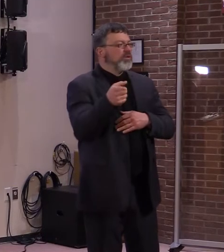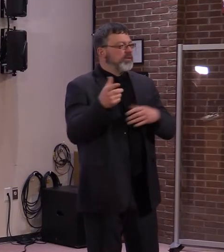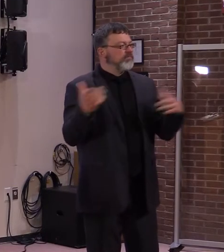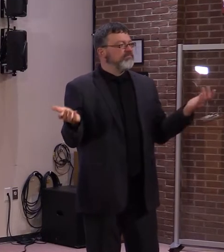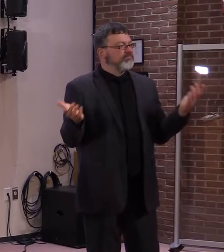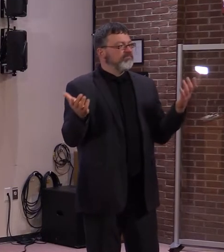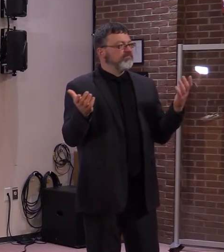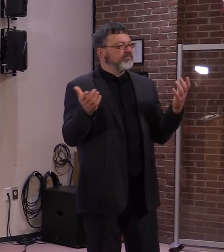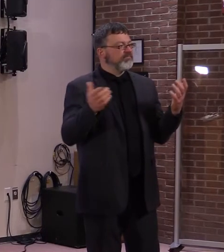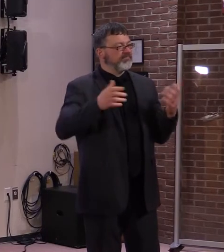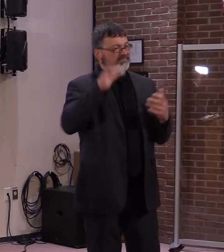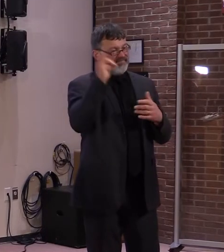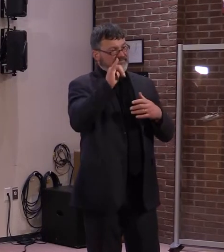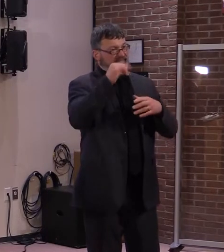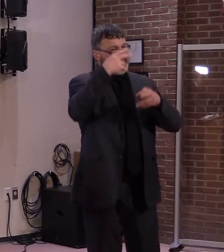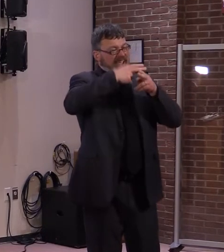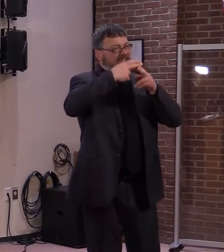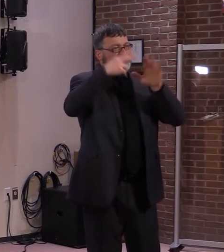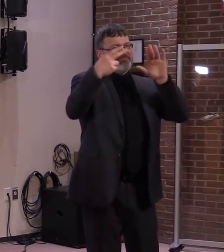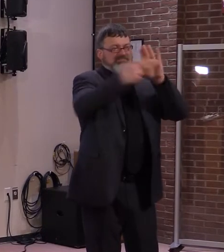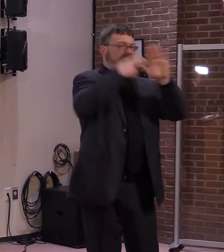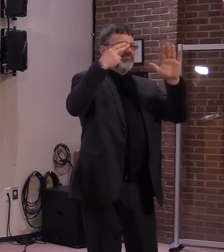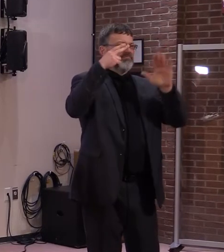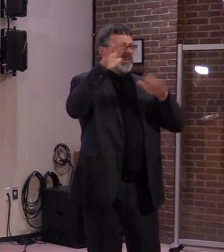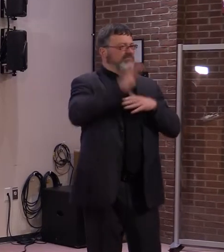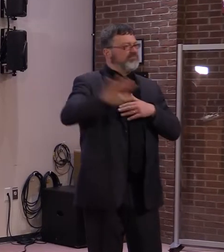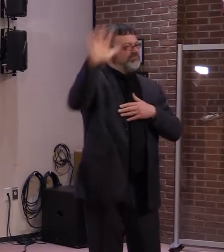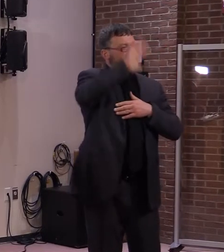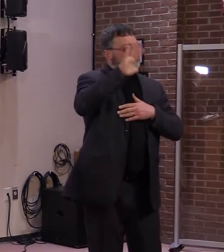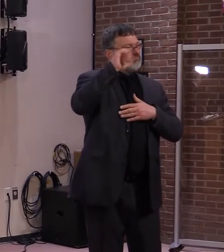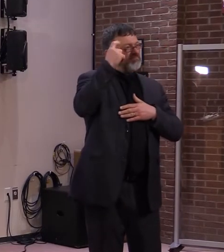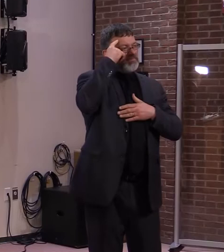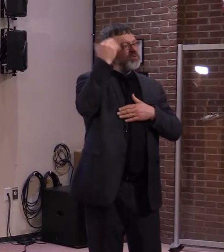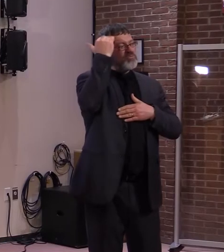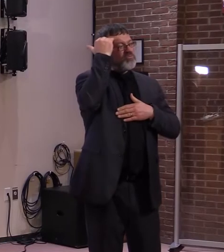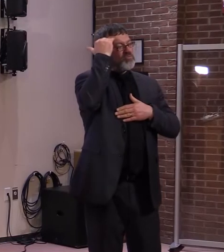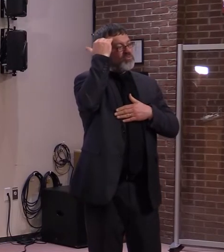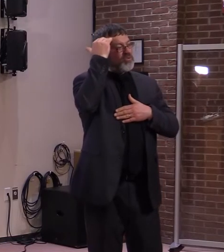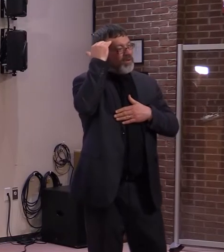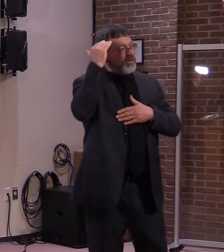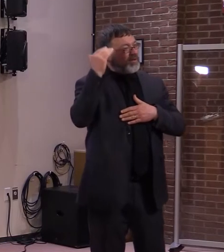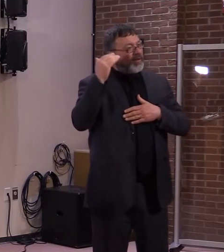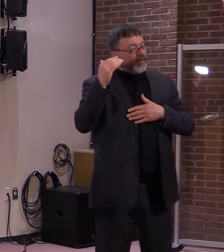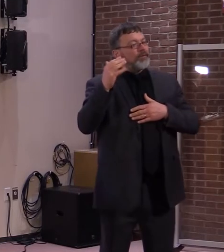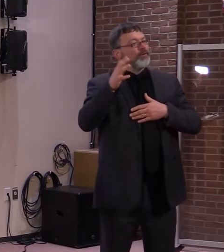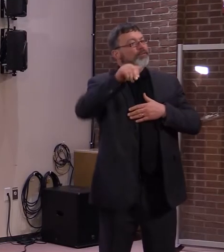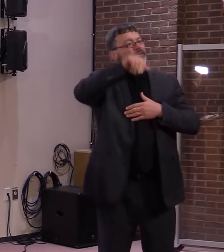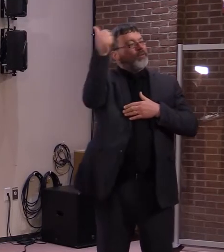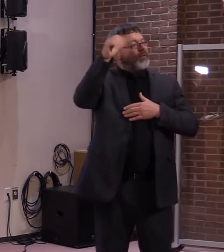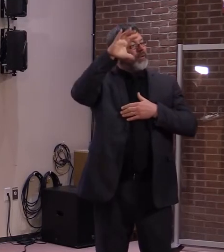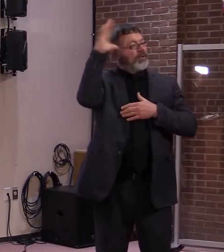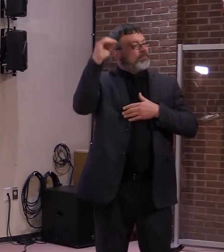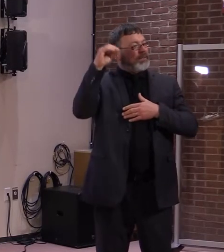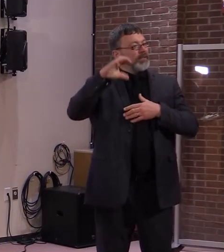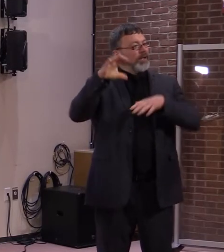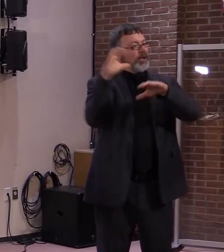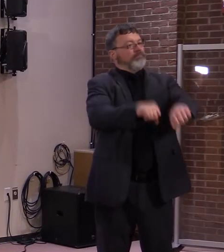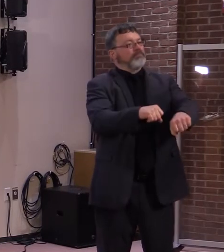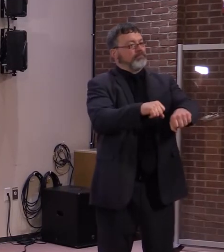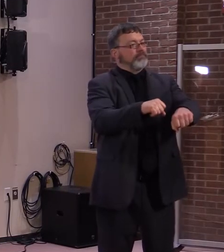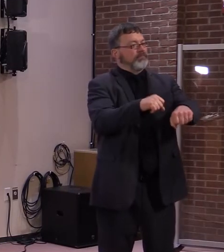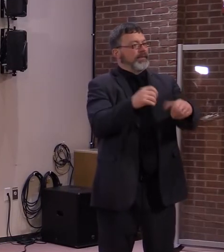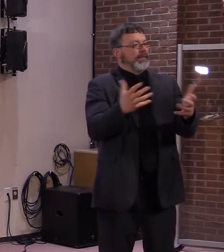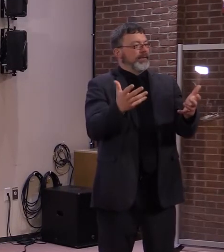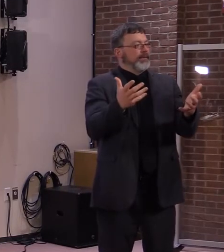concern out of it. We'll see what happens. But in the meantime, we want to make sure that we're protecting all the employees.